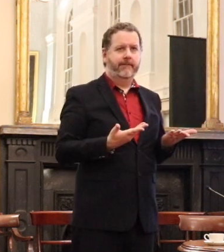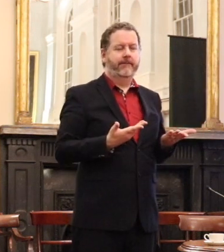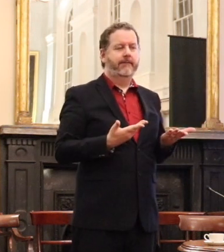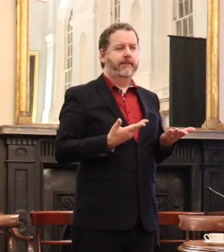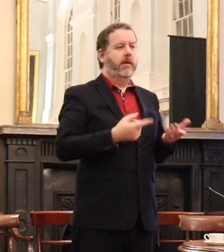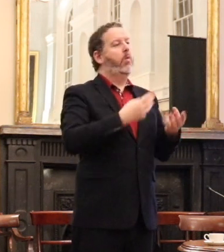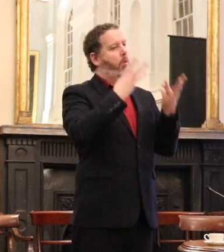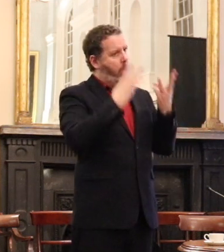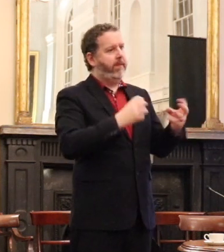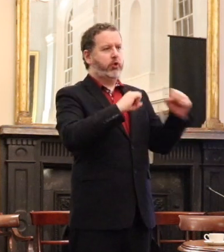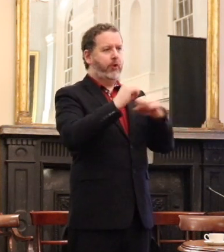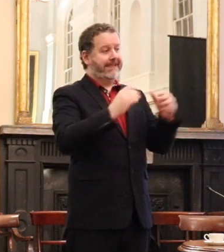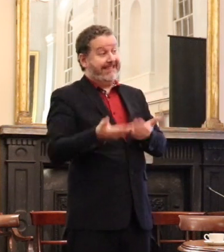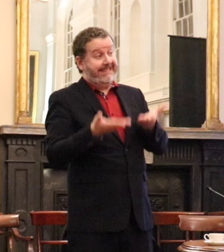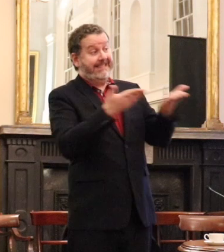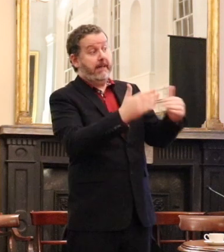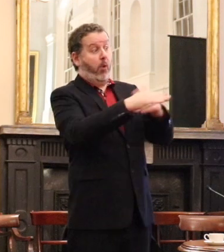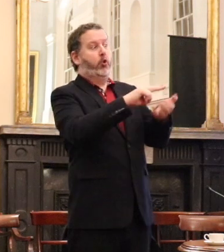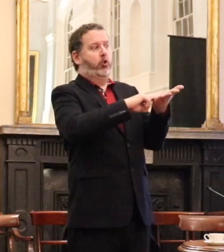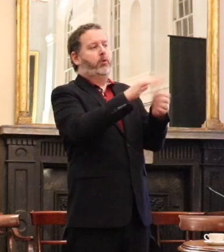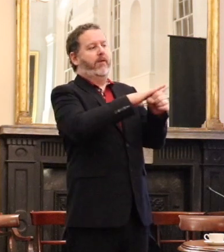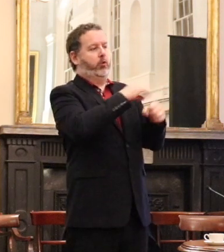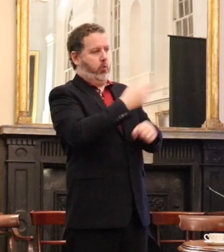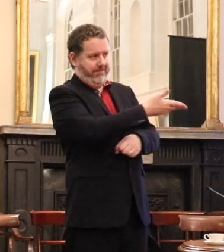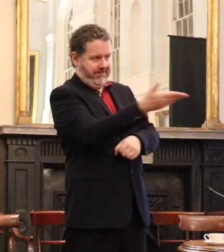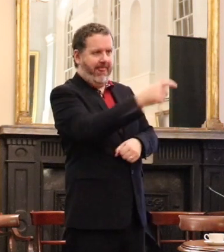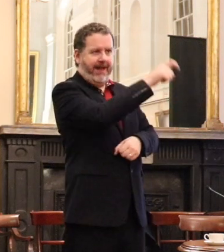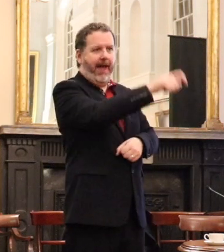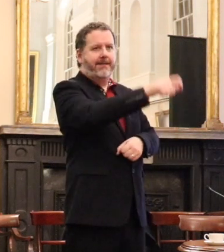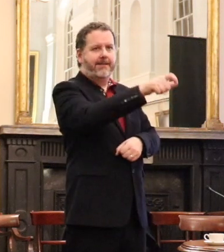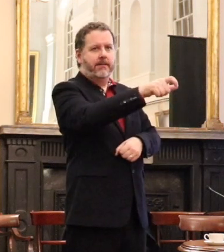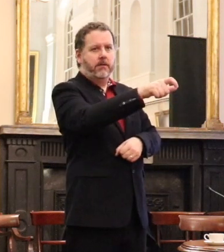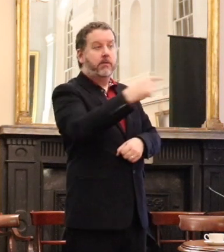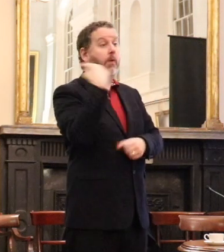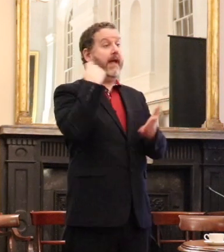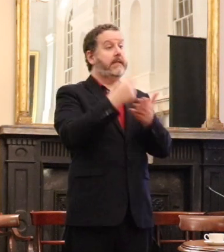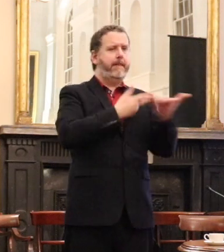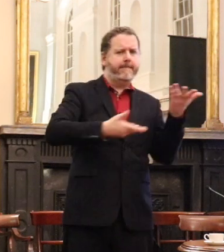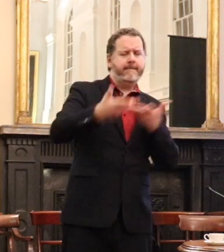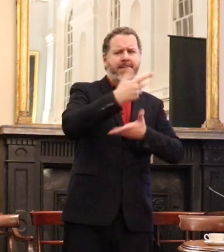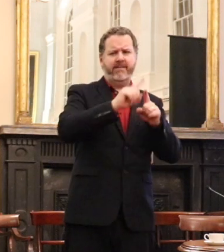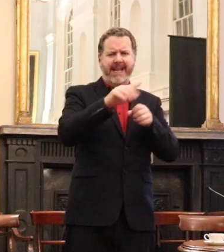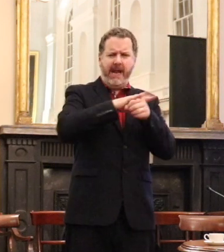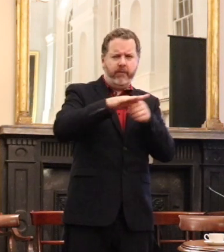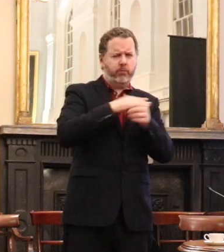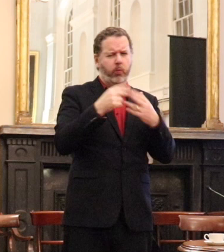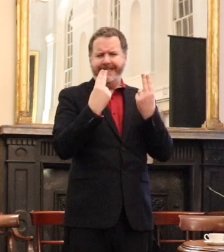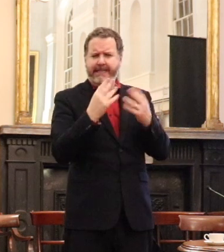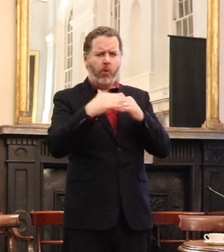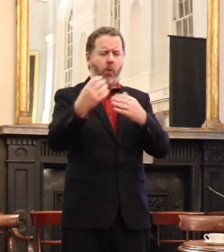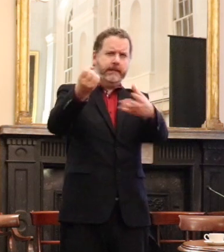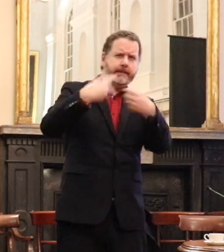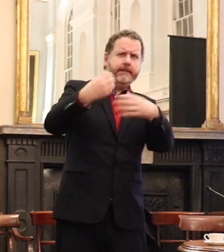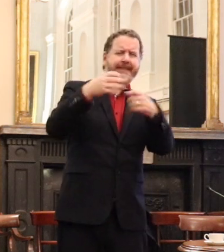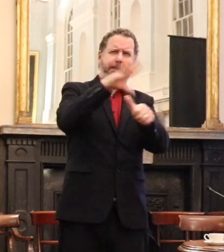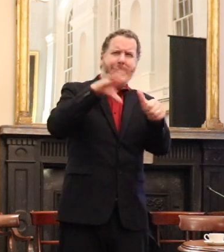more useful to the clients that we were trying to serve. And debt was identified as an area that we needed to go off and get some specialization